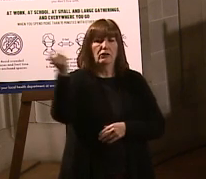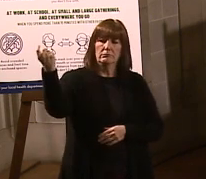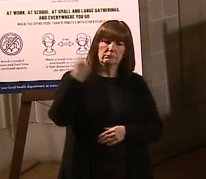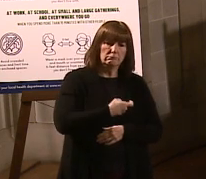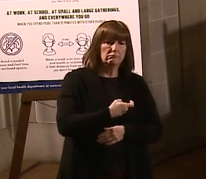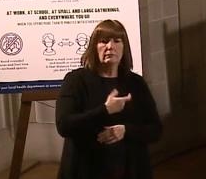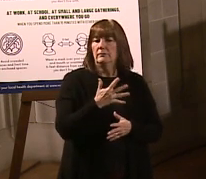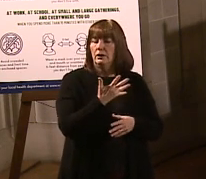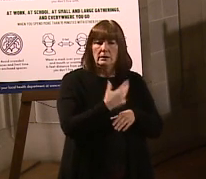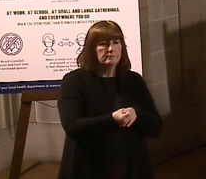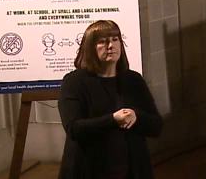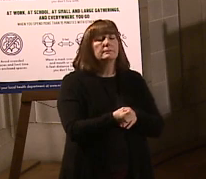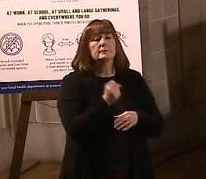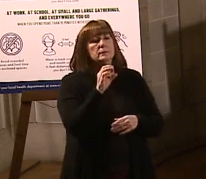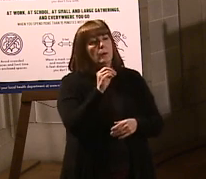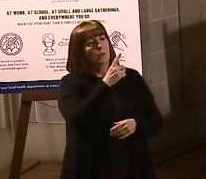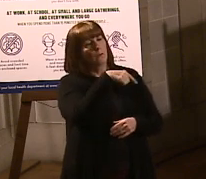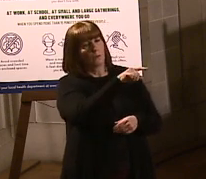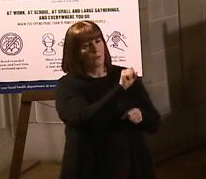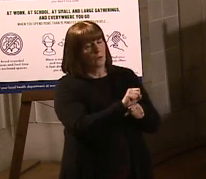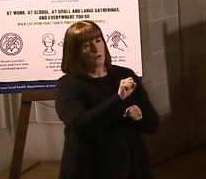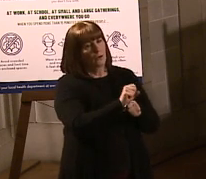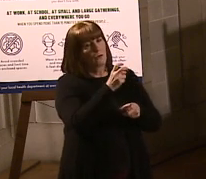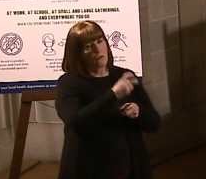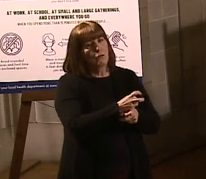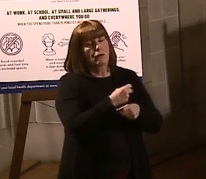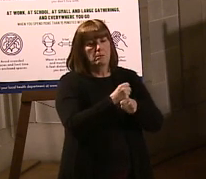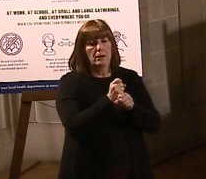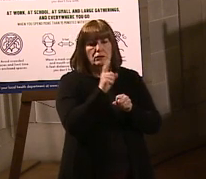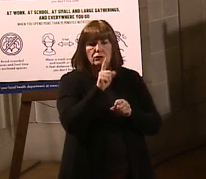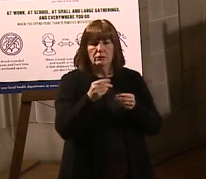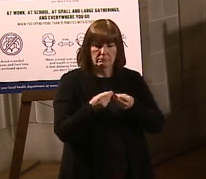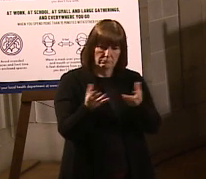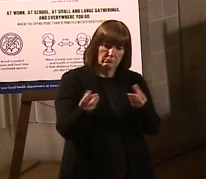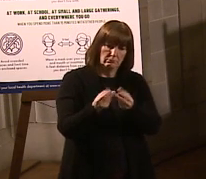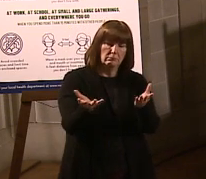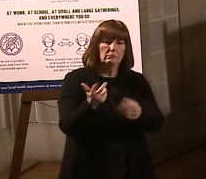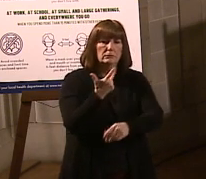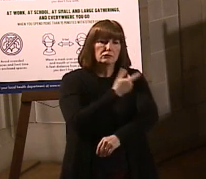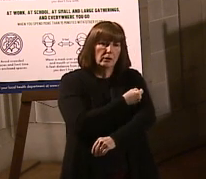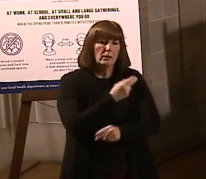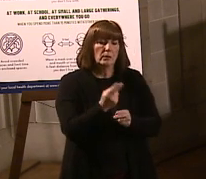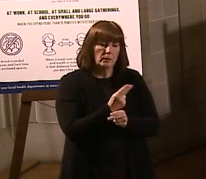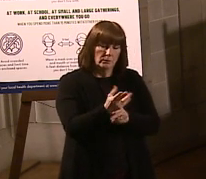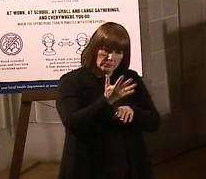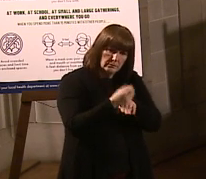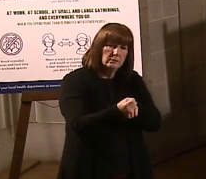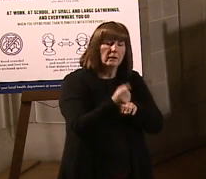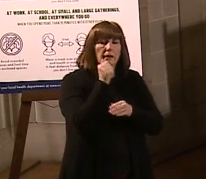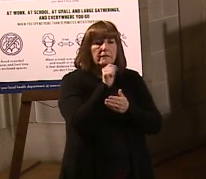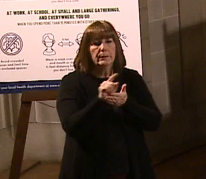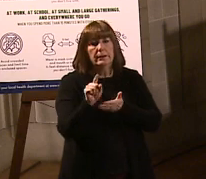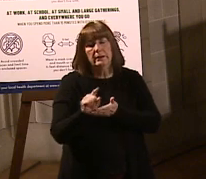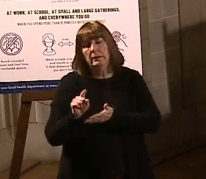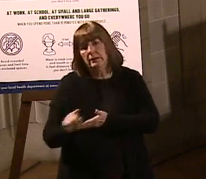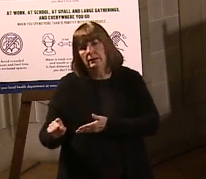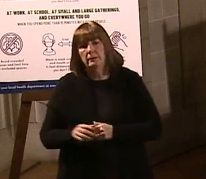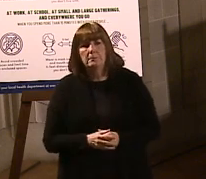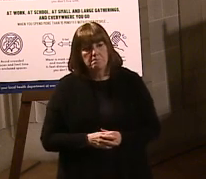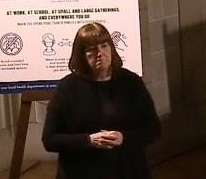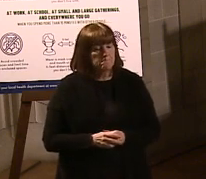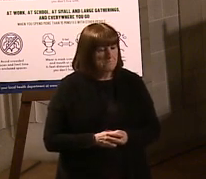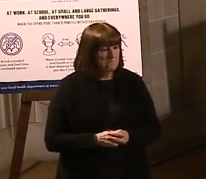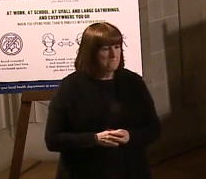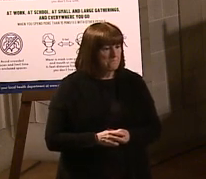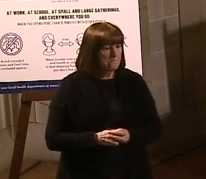local health departments are working very vigorously to make sure they're getting out those doses and using all of their doses every week at the allocation they